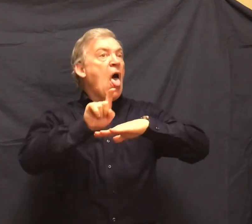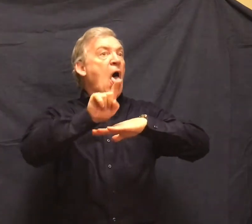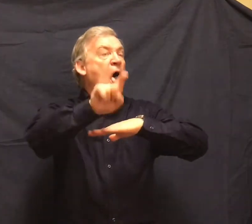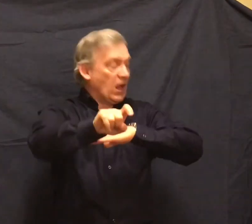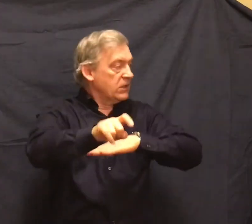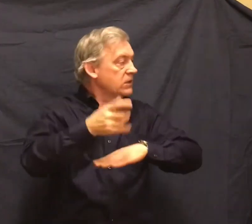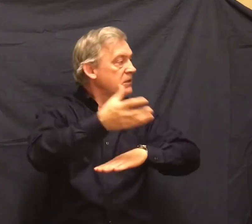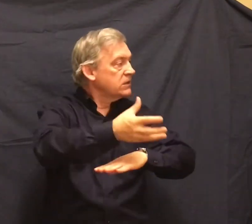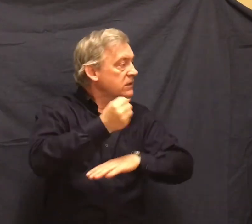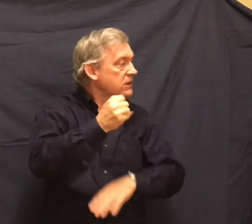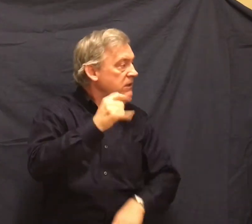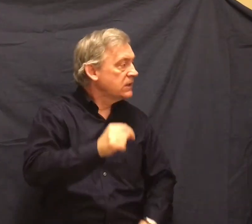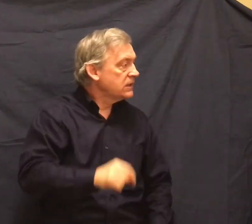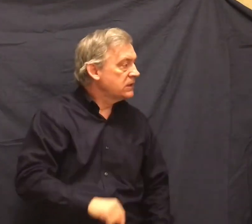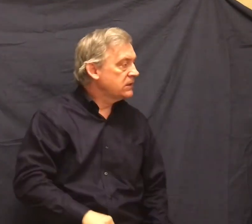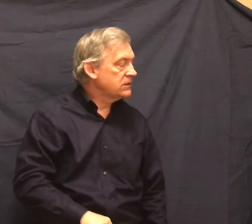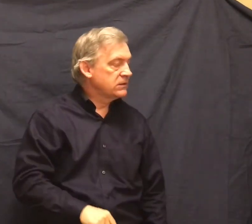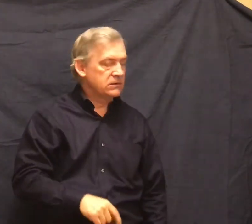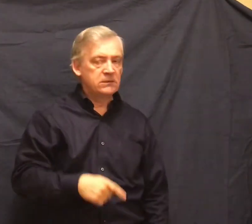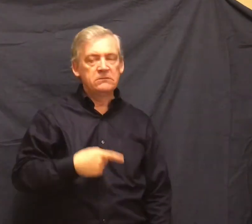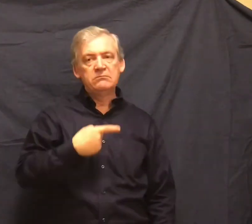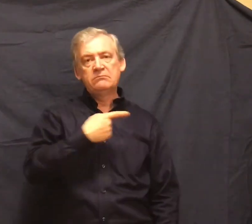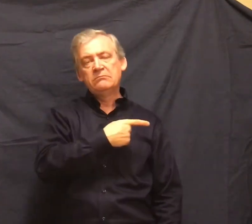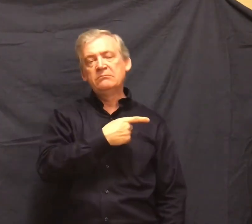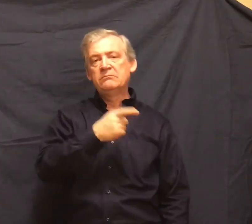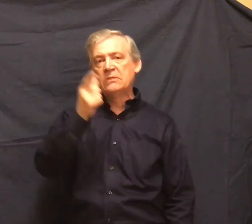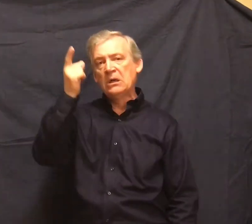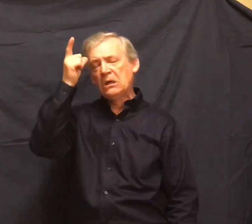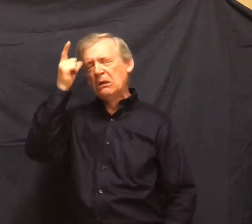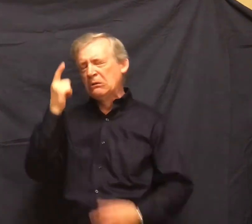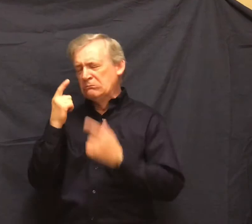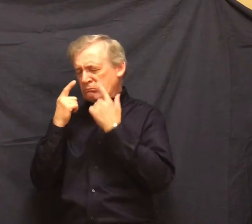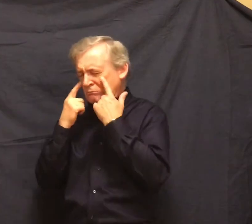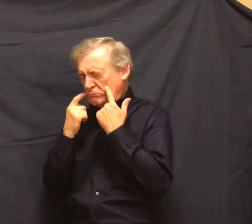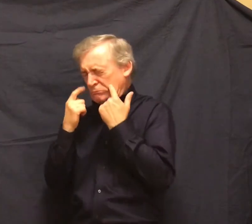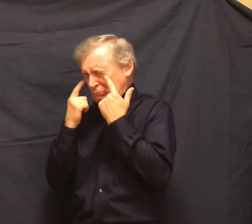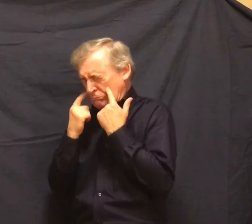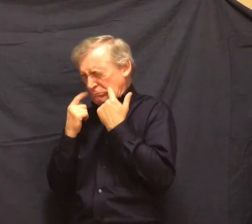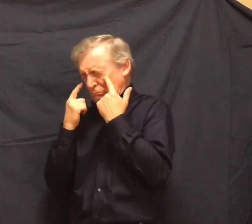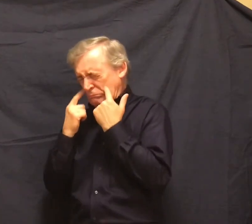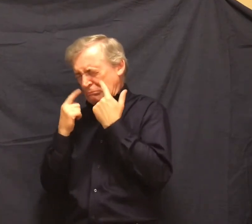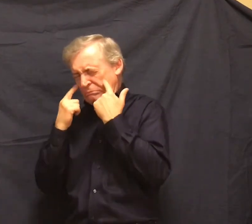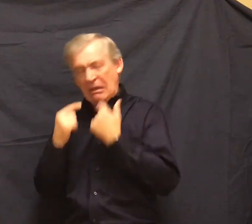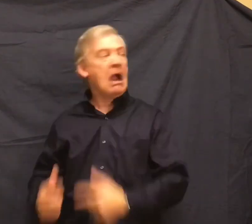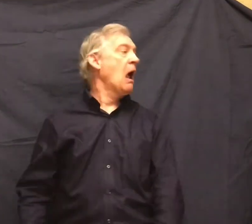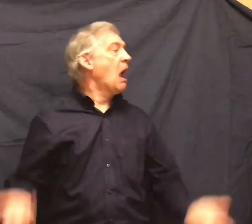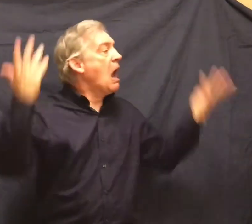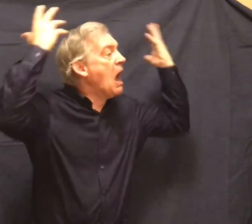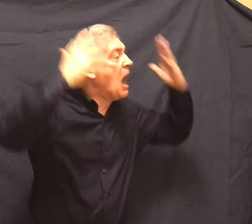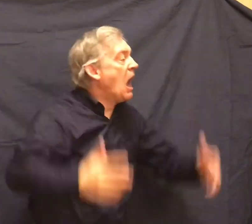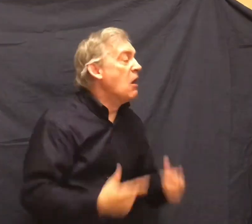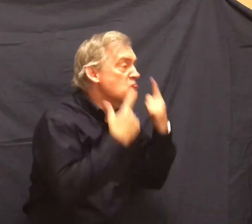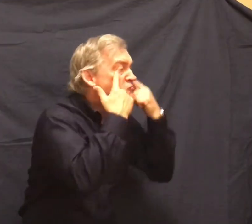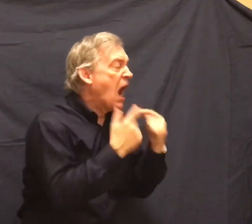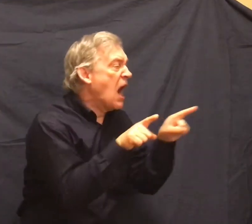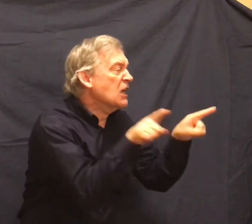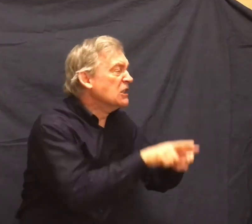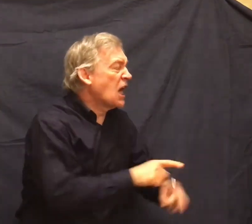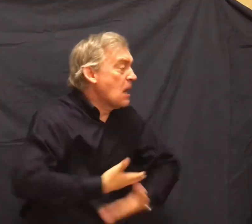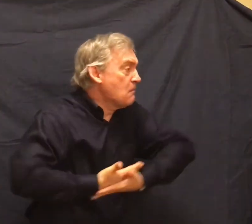He heard Lenny's whimpering cry and wheeled about. Blubbering like a baby. Good grief. Big guy like you.